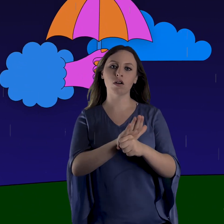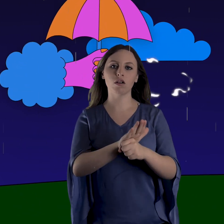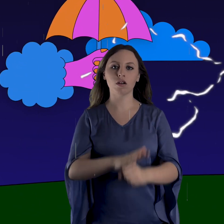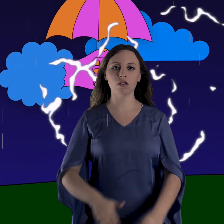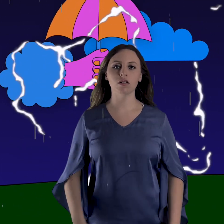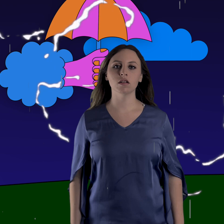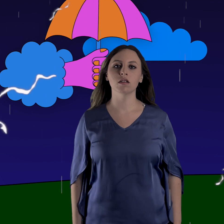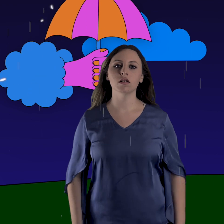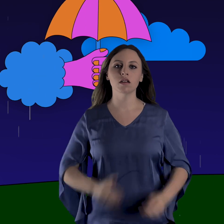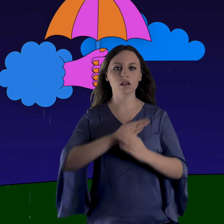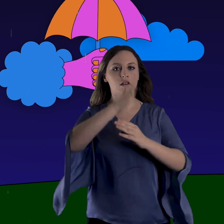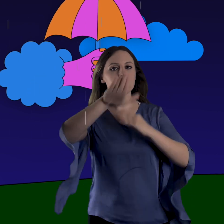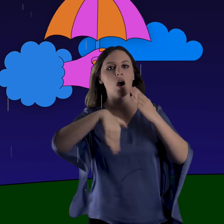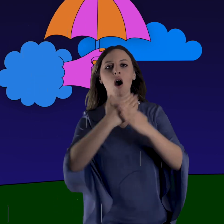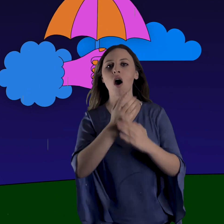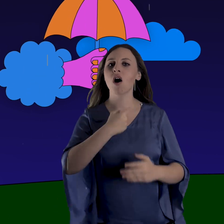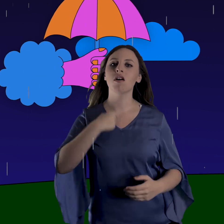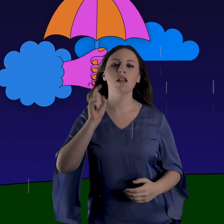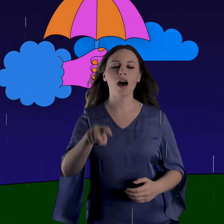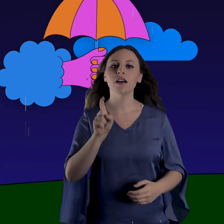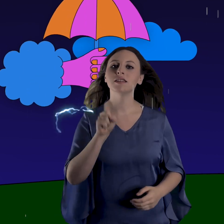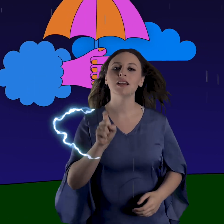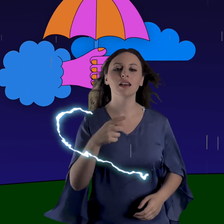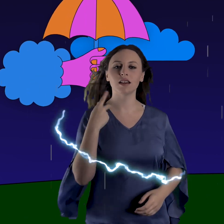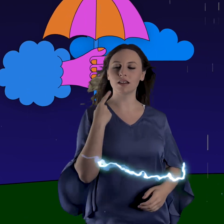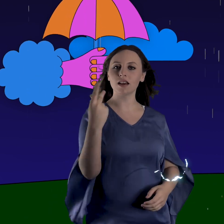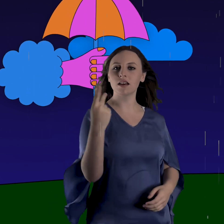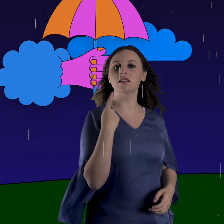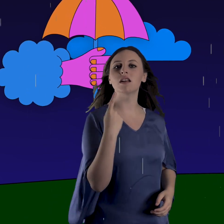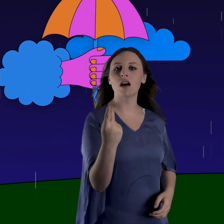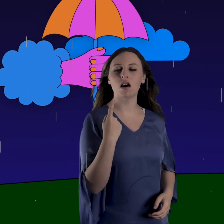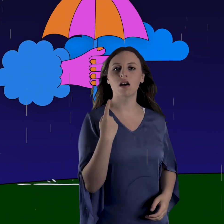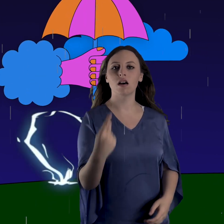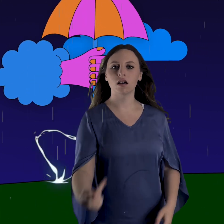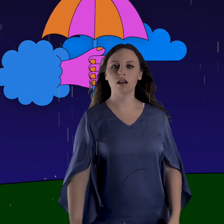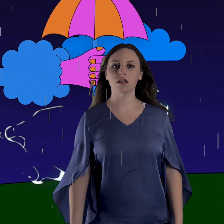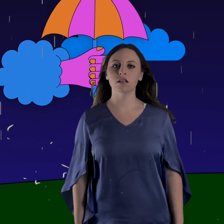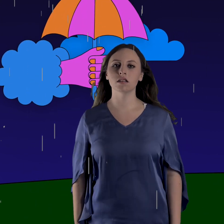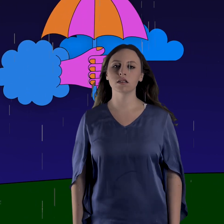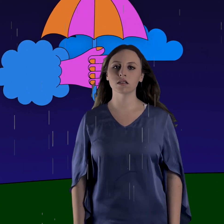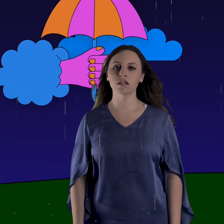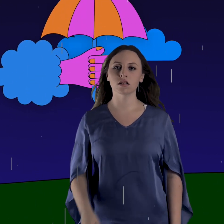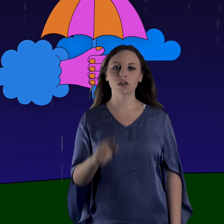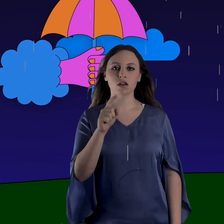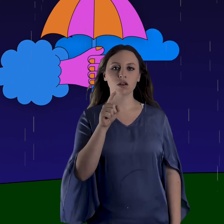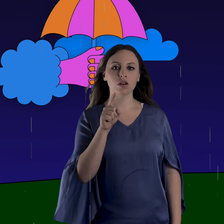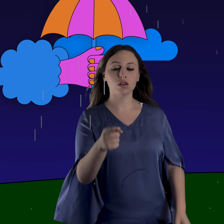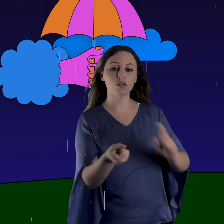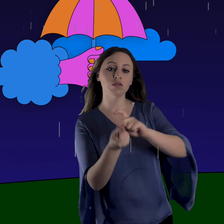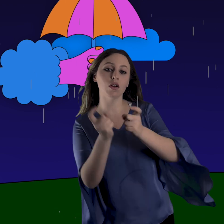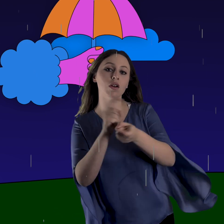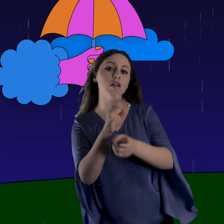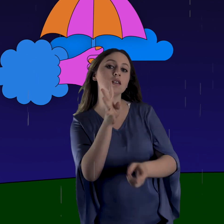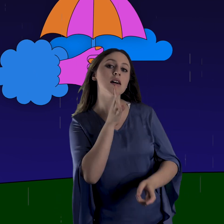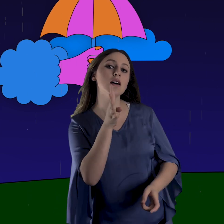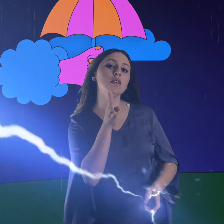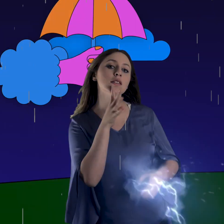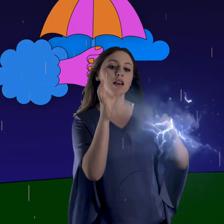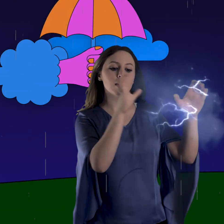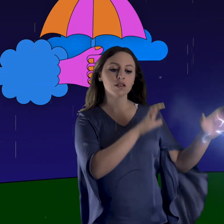All I need is a word You turn hands into